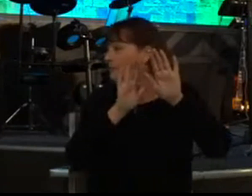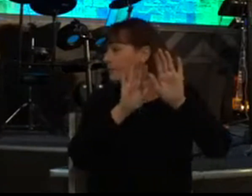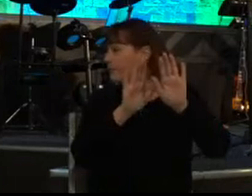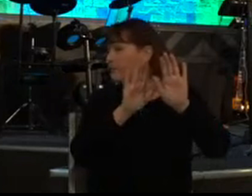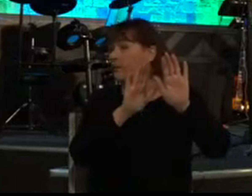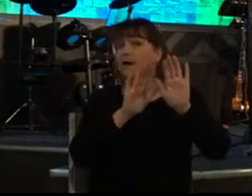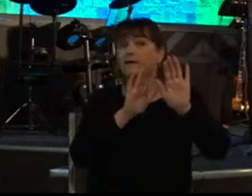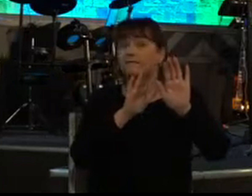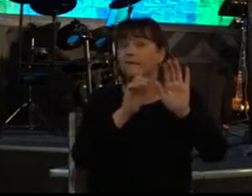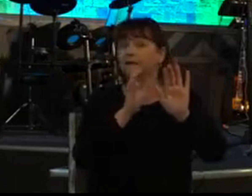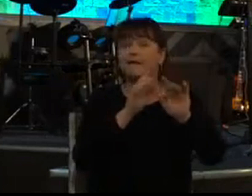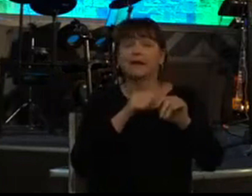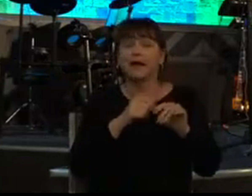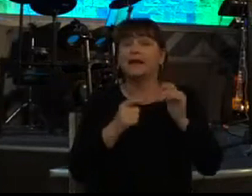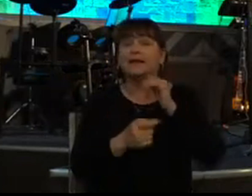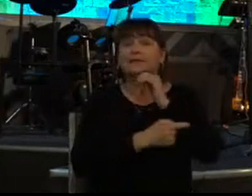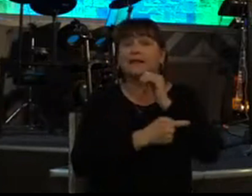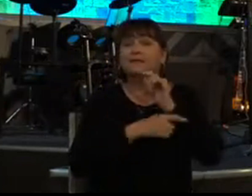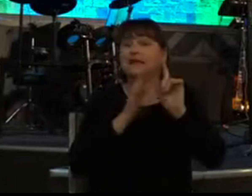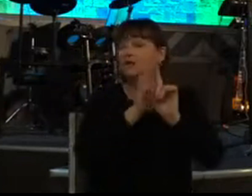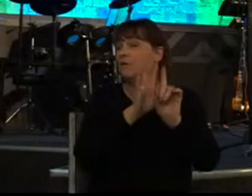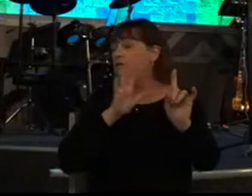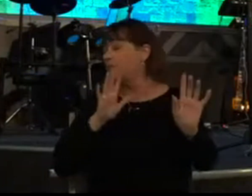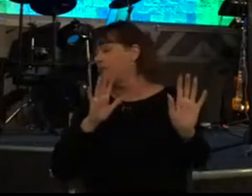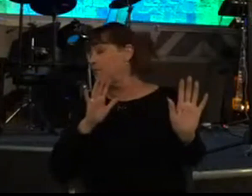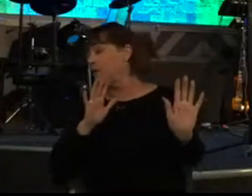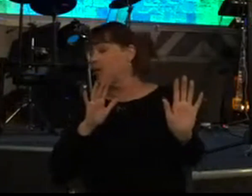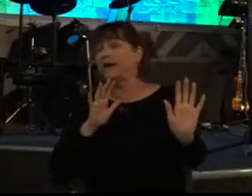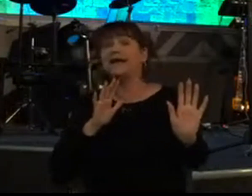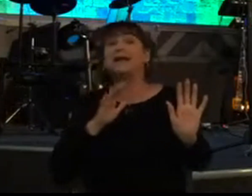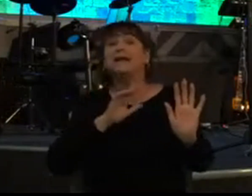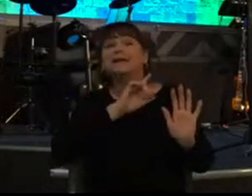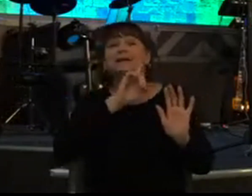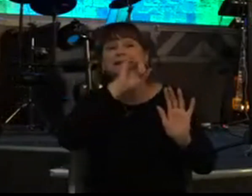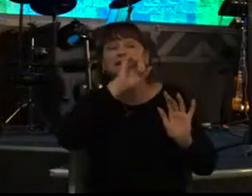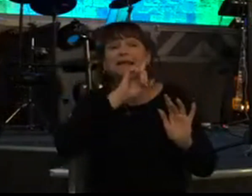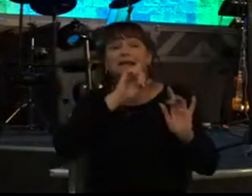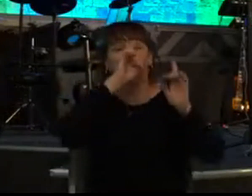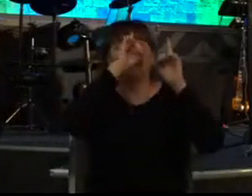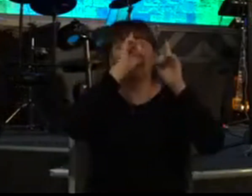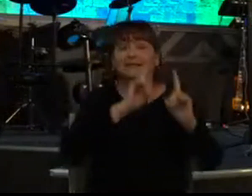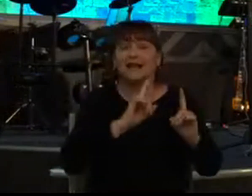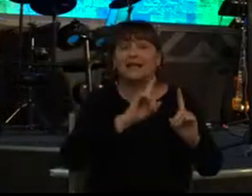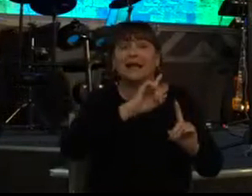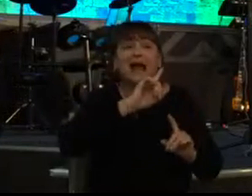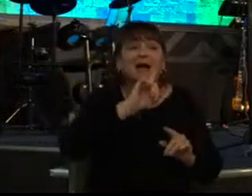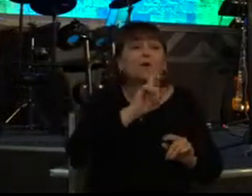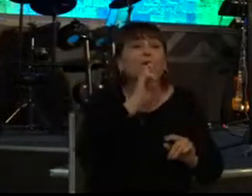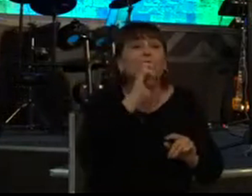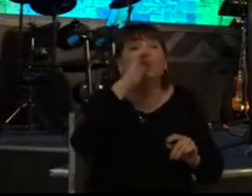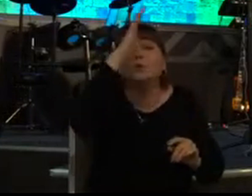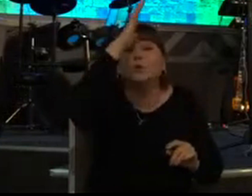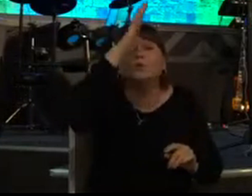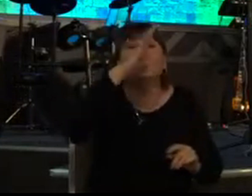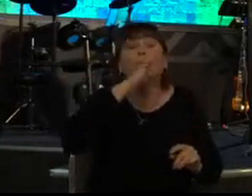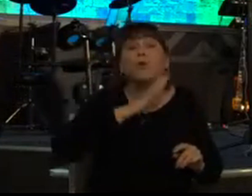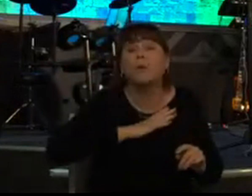temptation he decided to inquire of it he asked who the woman was and he was told this was